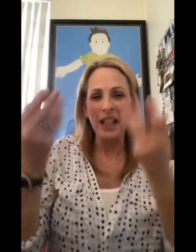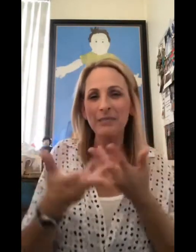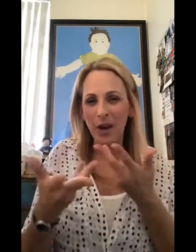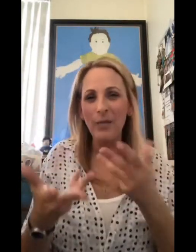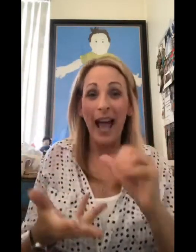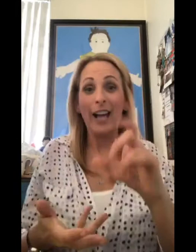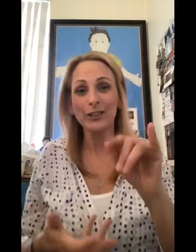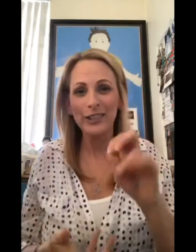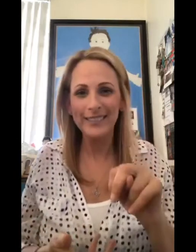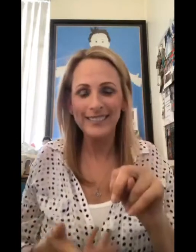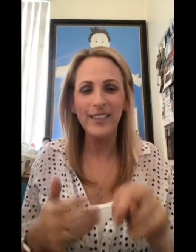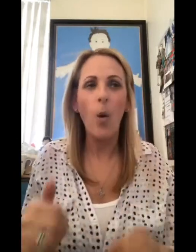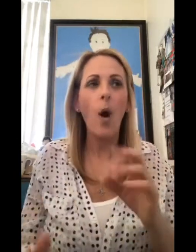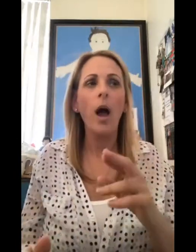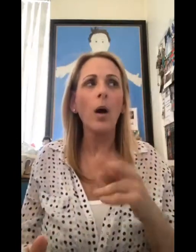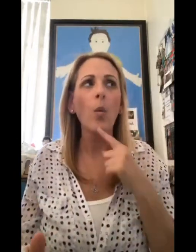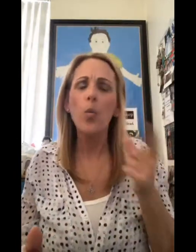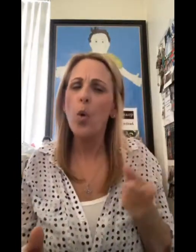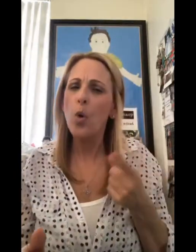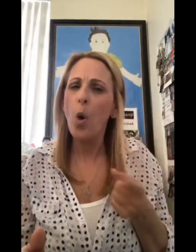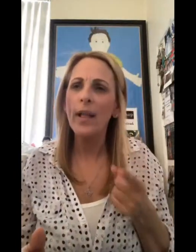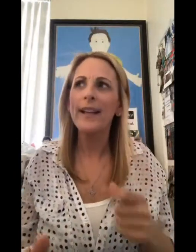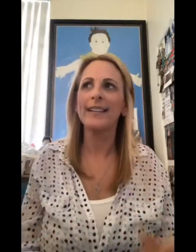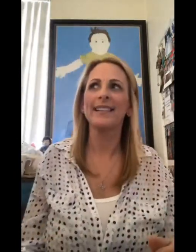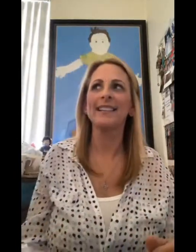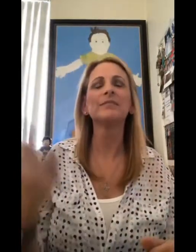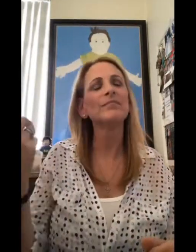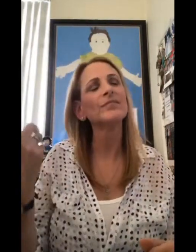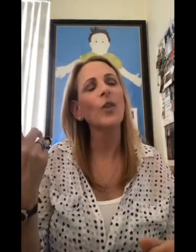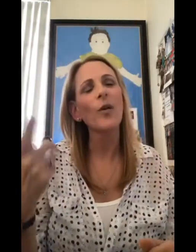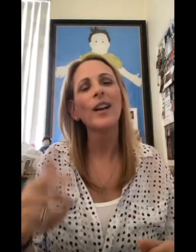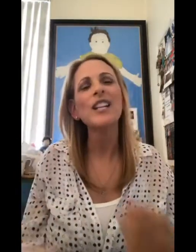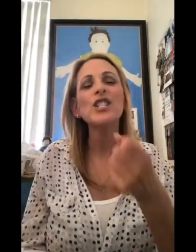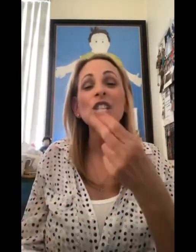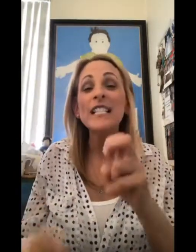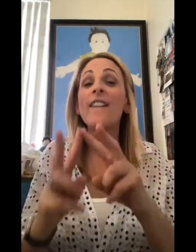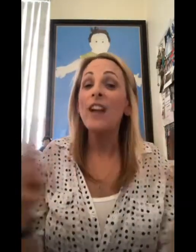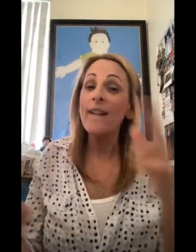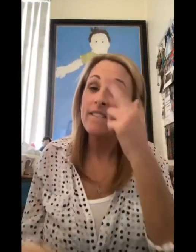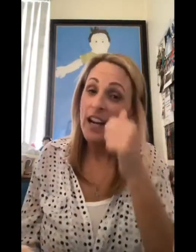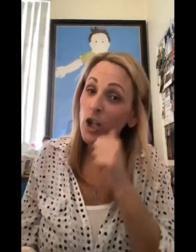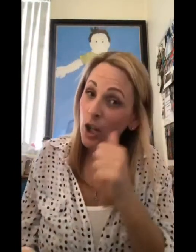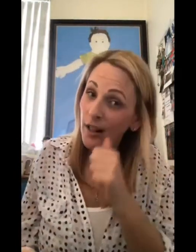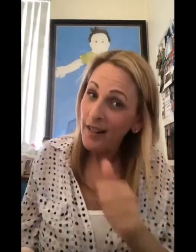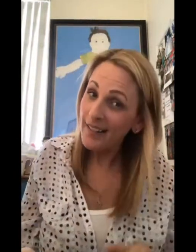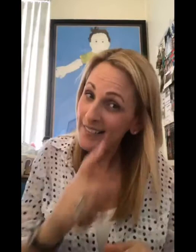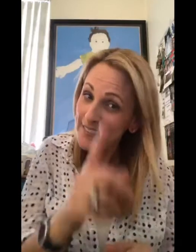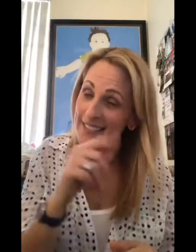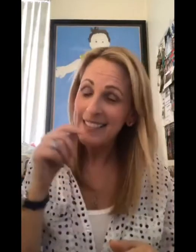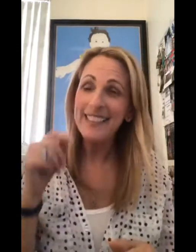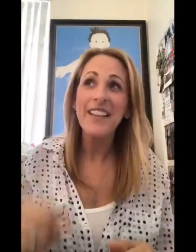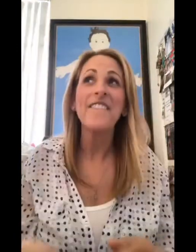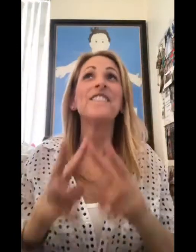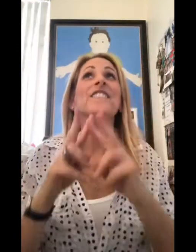And she'll nod her head, and then it's action. Or she'll say rolling, like that. She's very, very funny. She's a very, very funny girl.